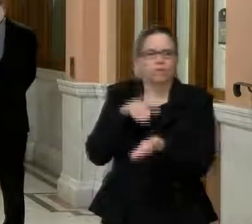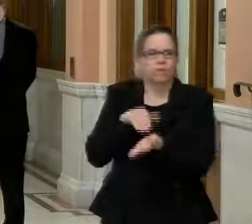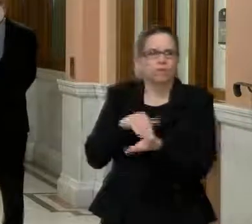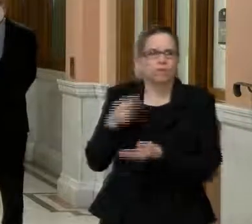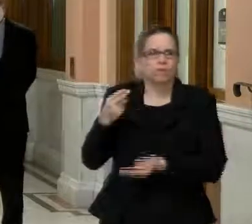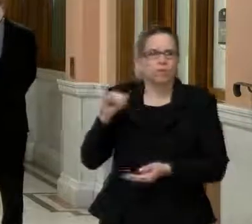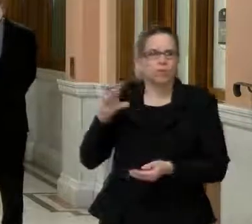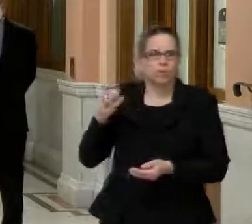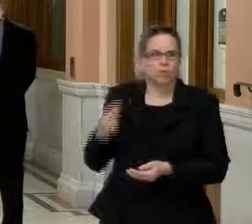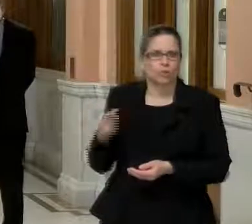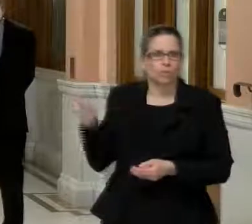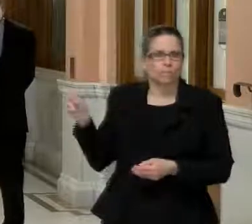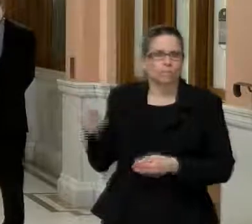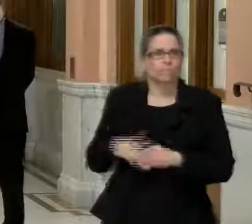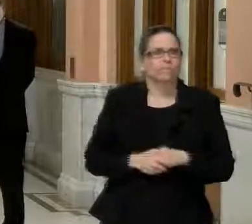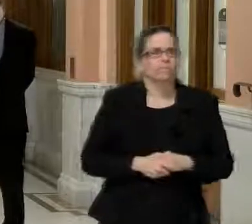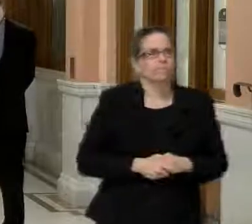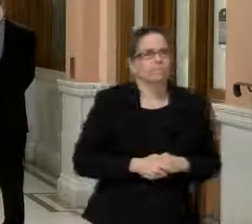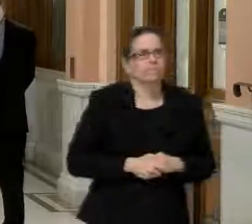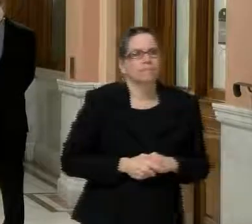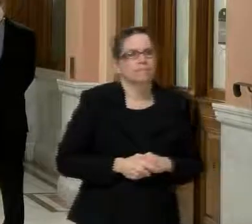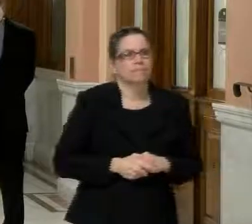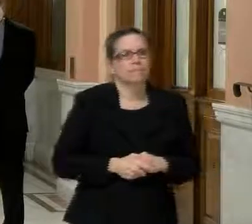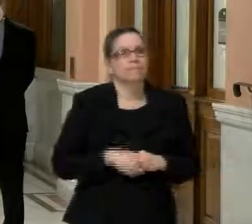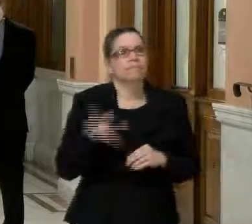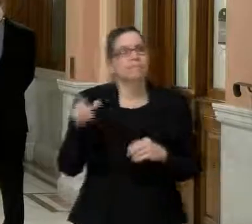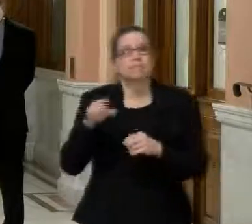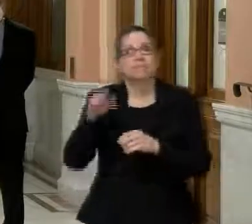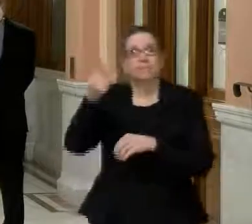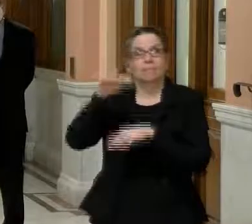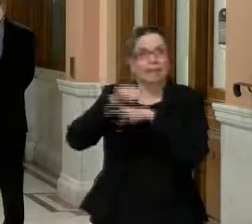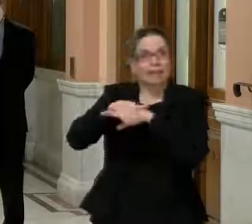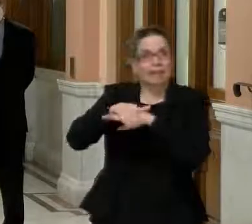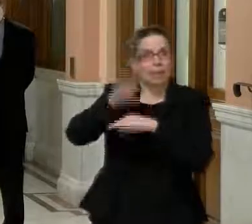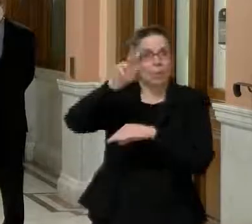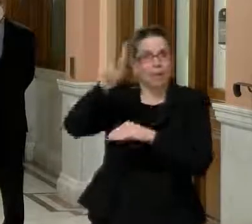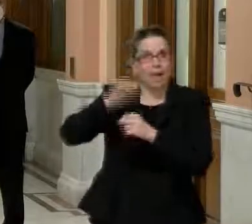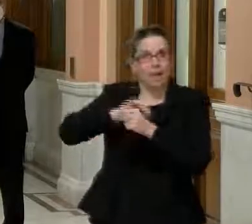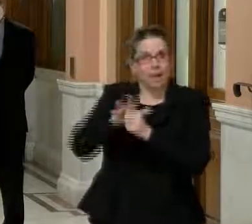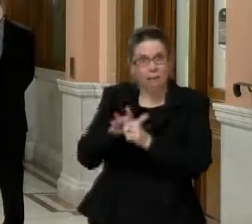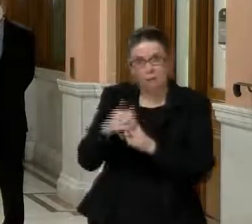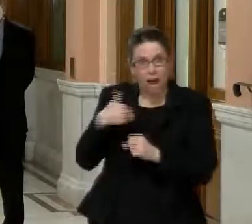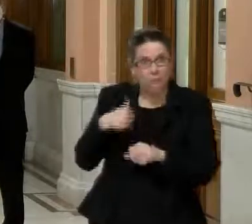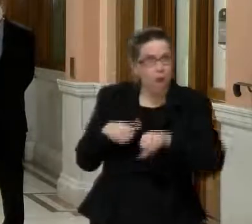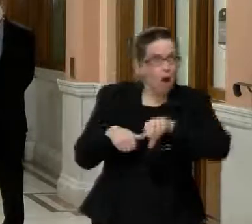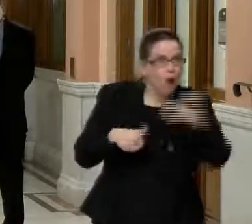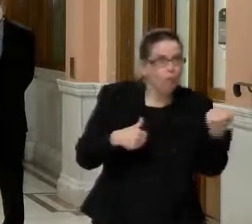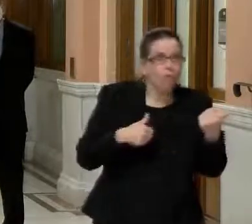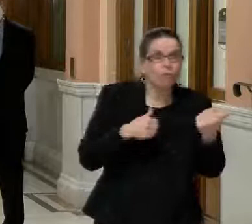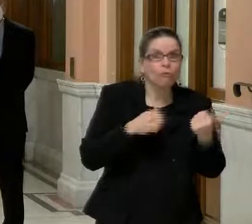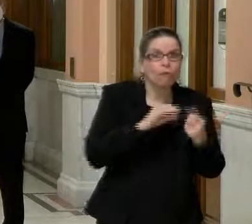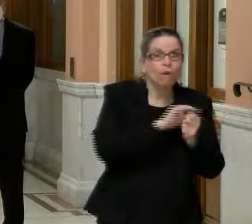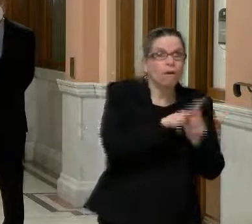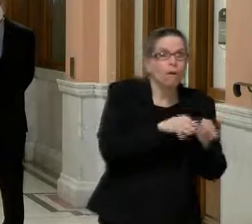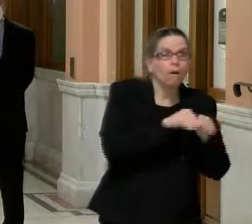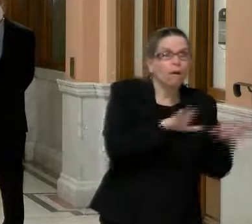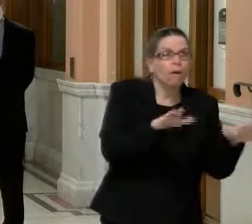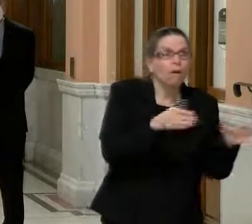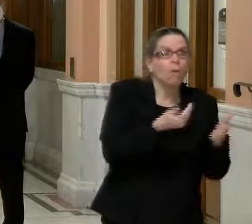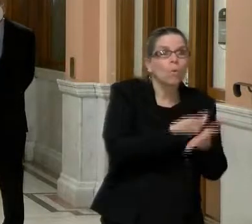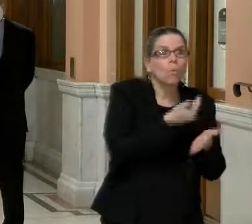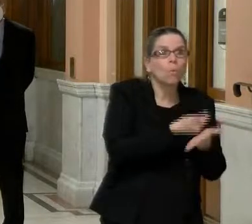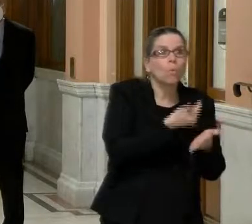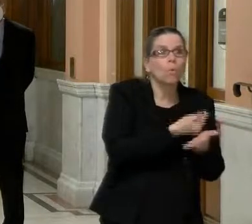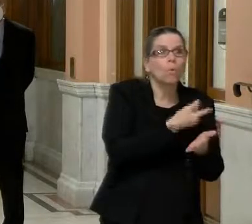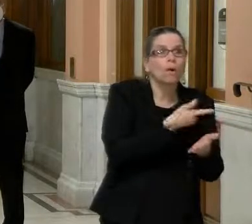Regarding the new strain, the new variant, are there models or what kind of models exist where we there? There are other check marks of, you know, goalposts that, hey, if we make it this